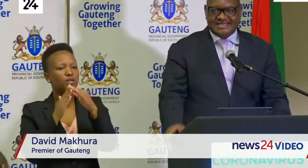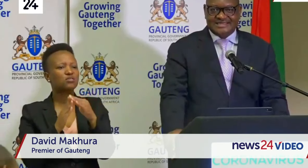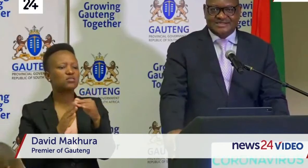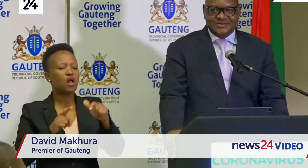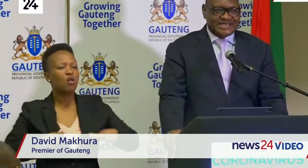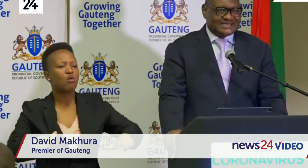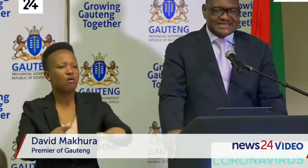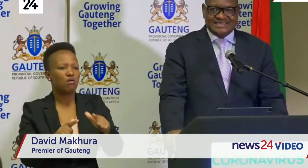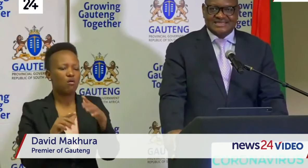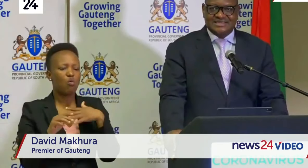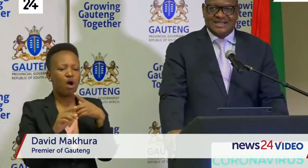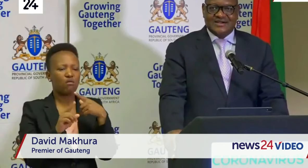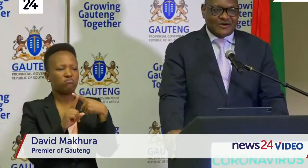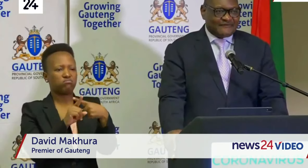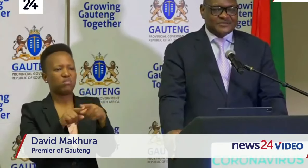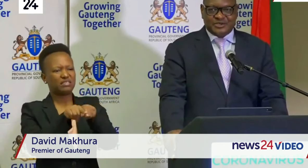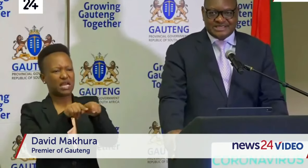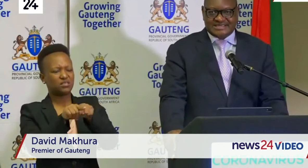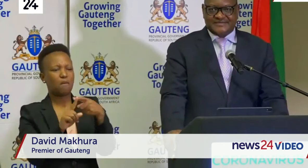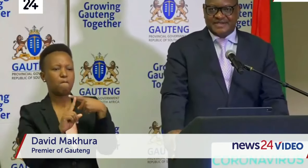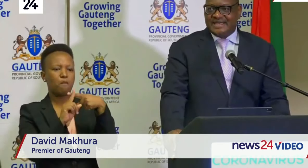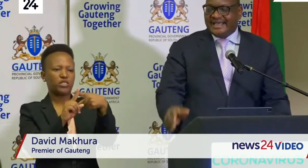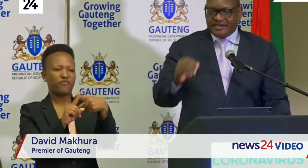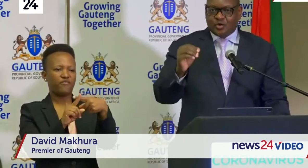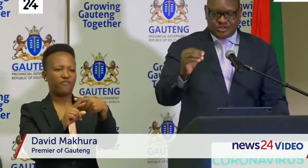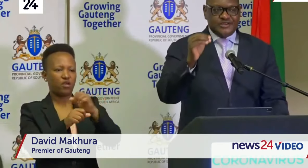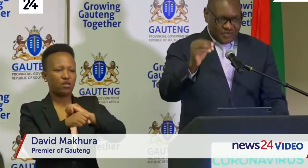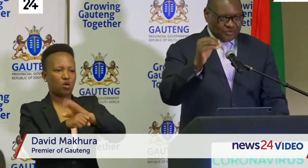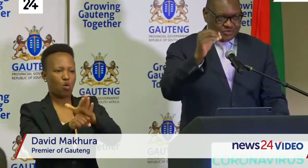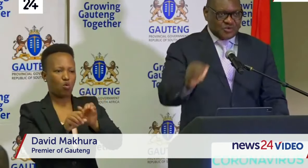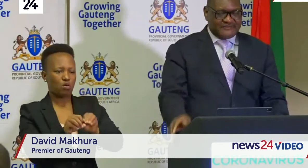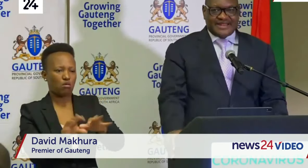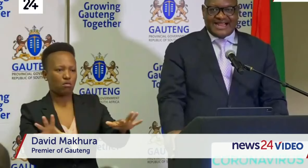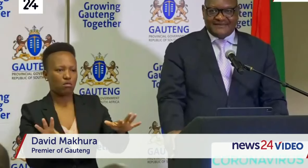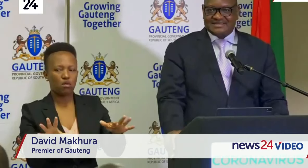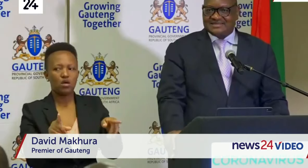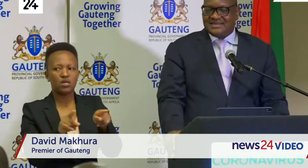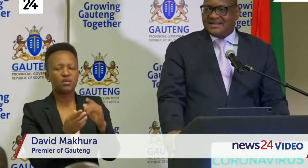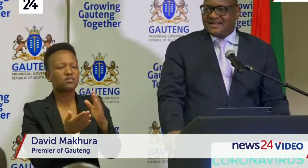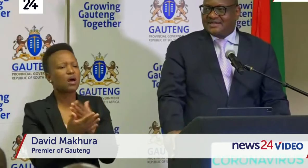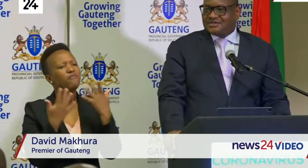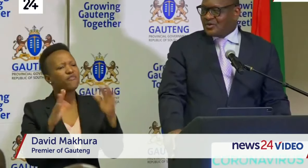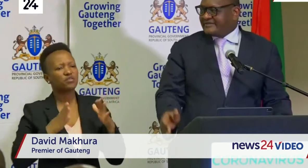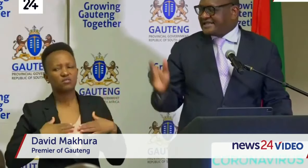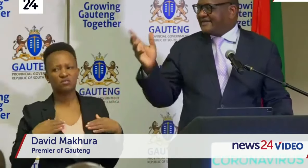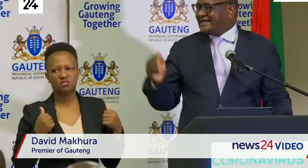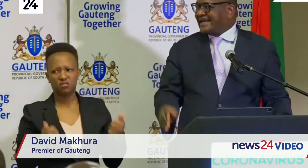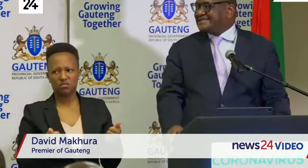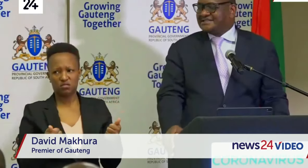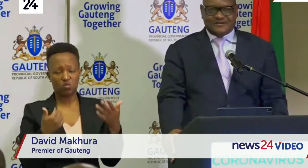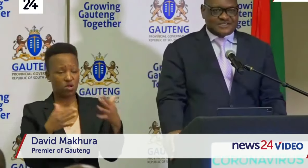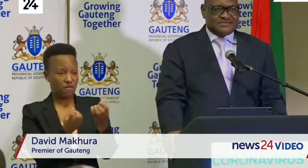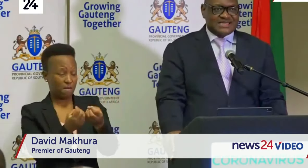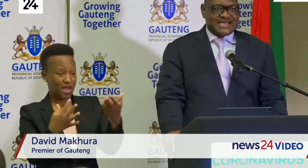localities who had tested COVID-positive, including those who have recovered. So we have several